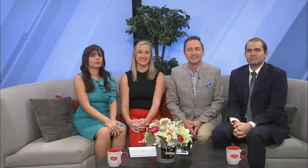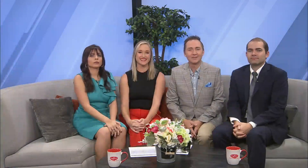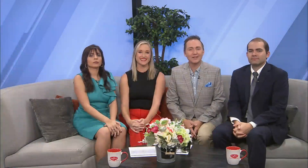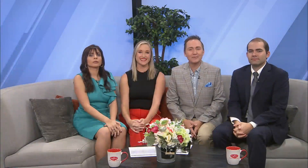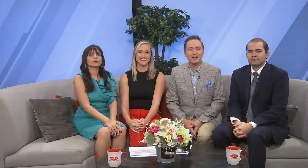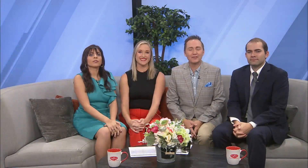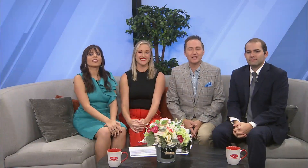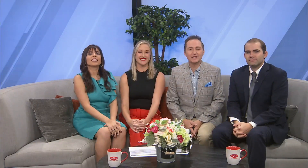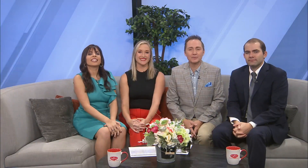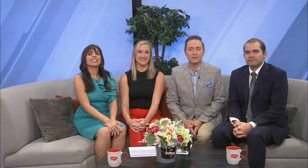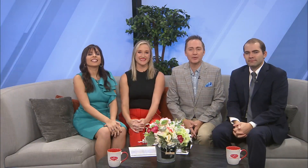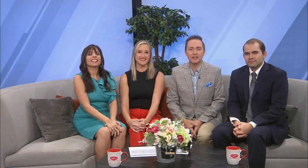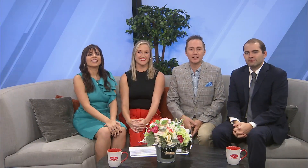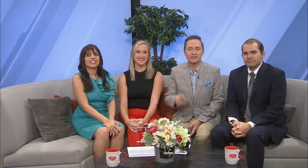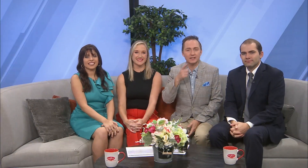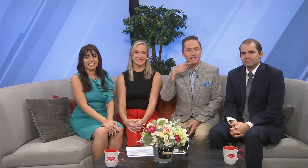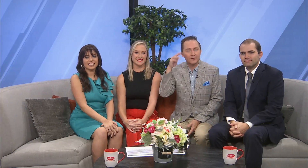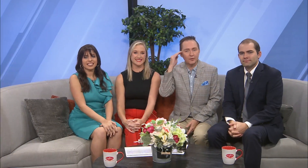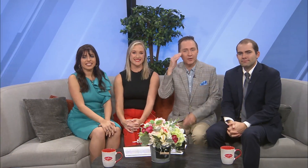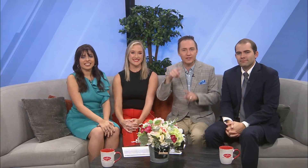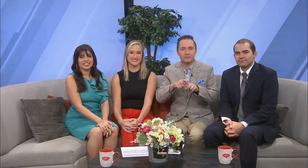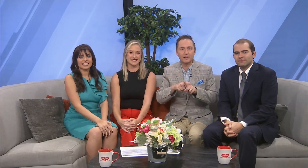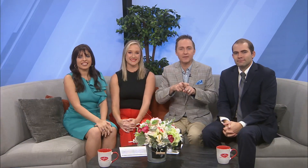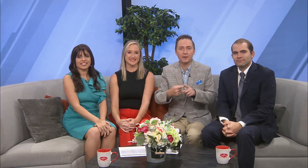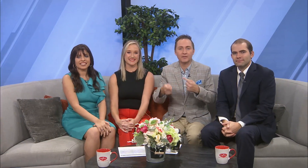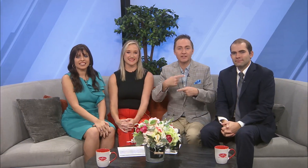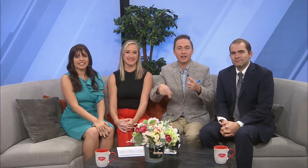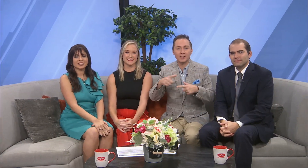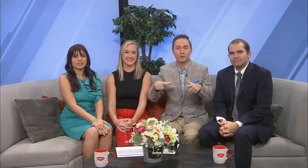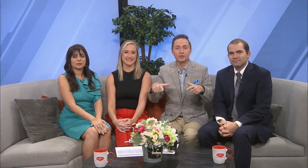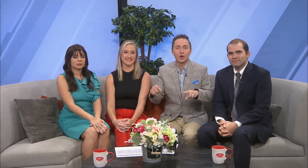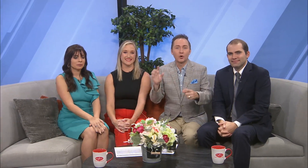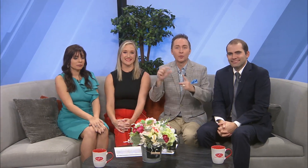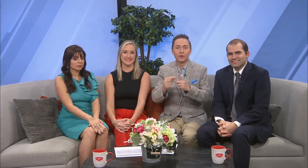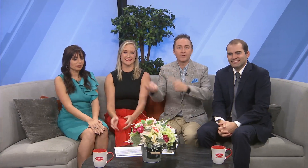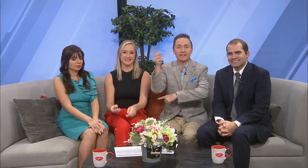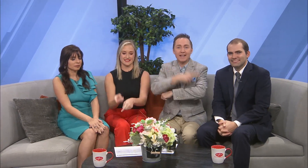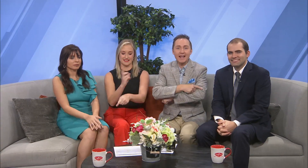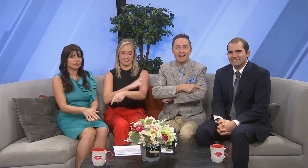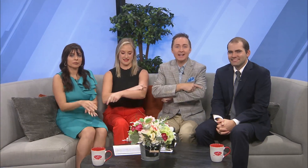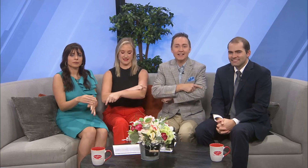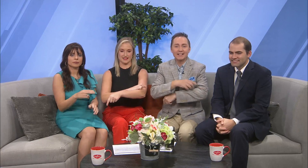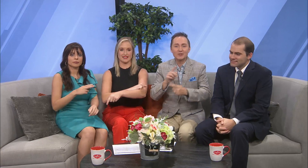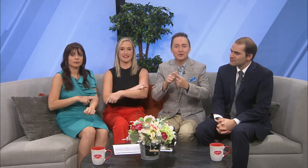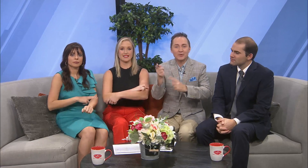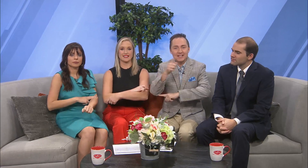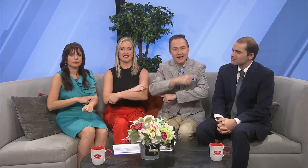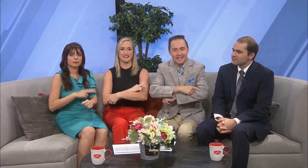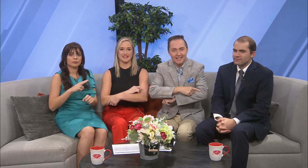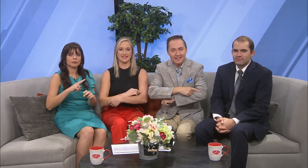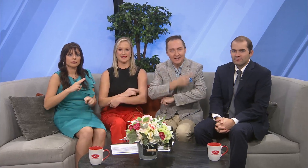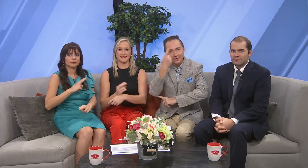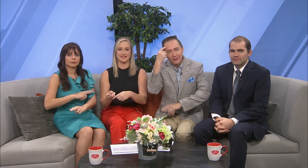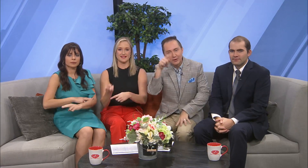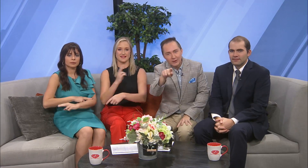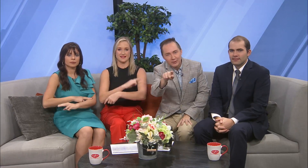Welcome back friends. September is Deaf Awareness Month and we have a sign language word of the day, today for you,